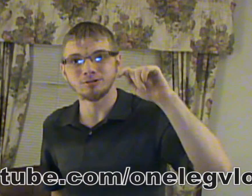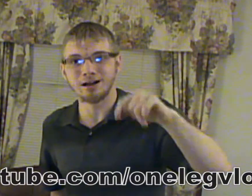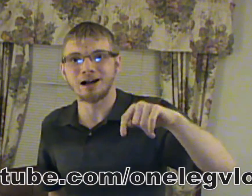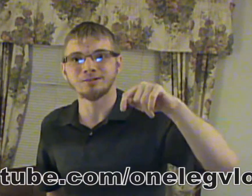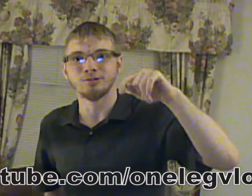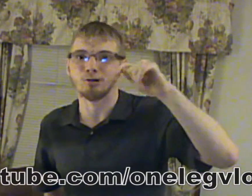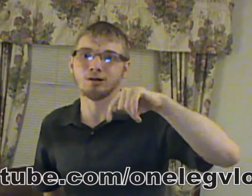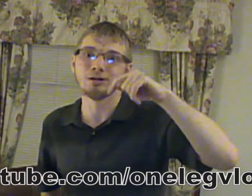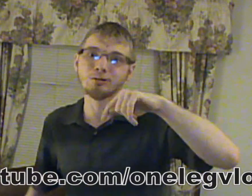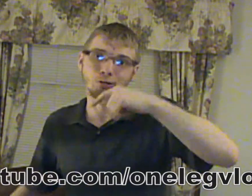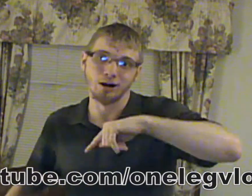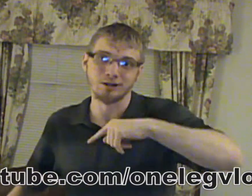That's what I've watched.